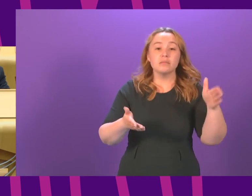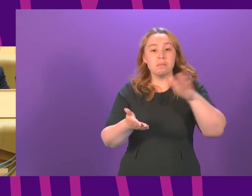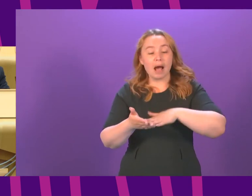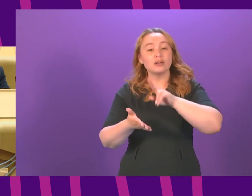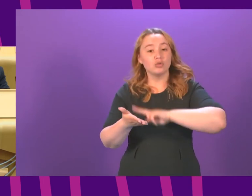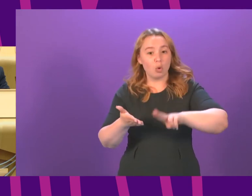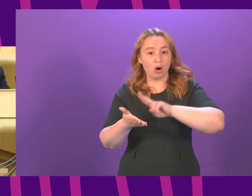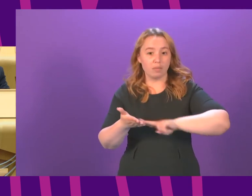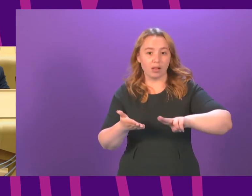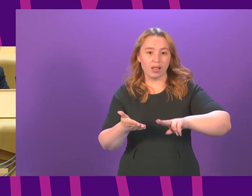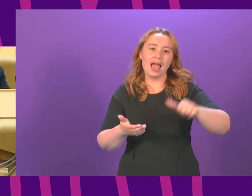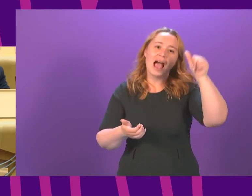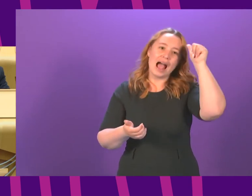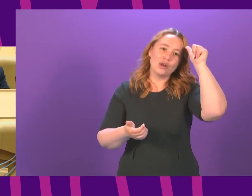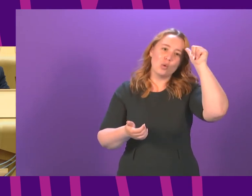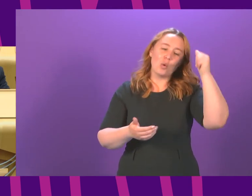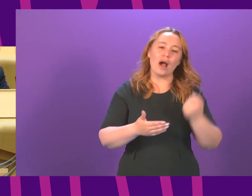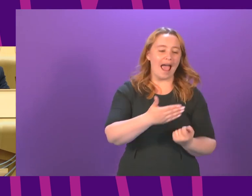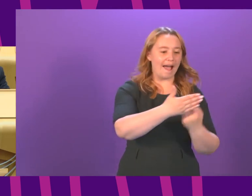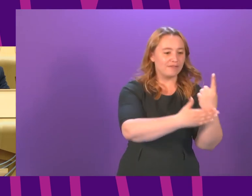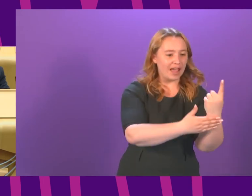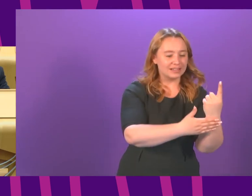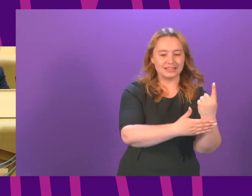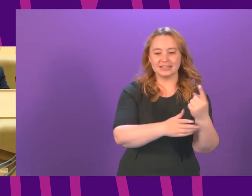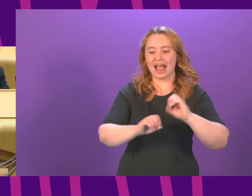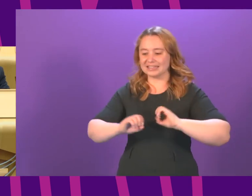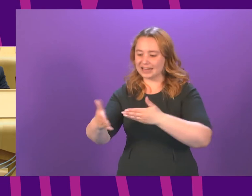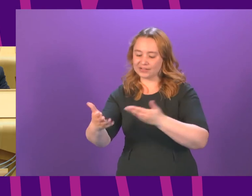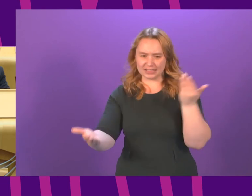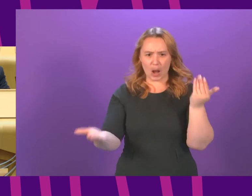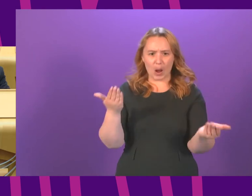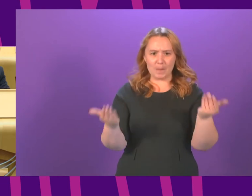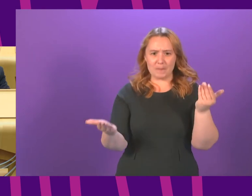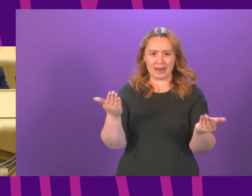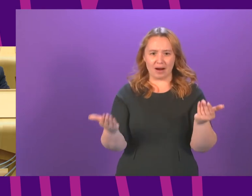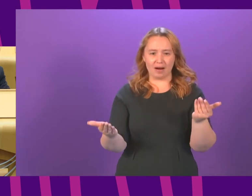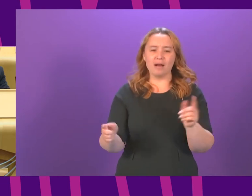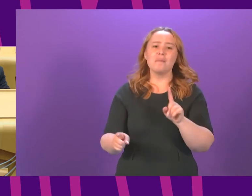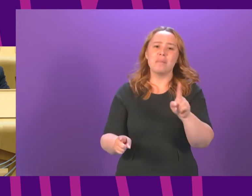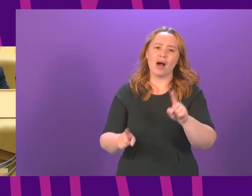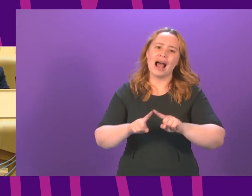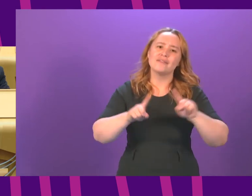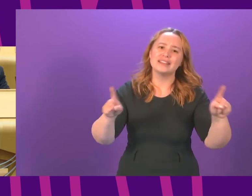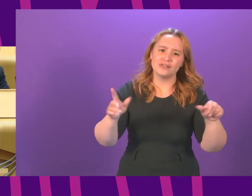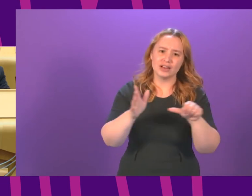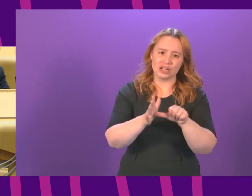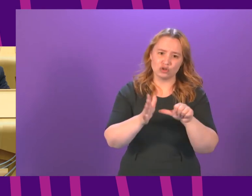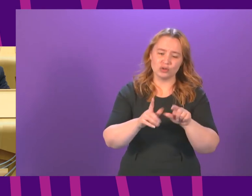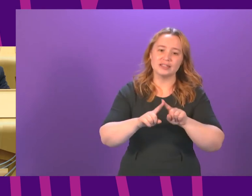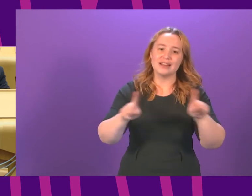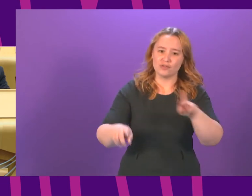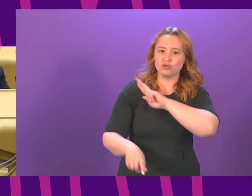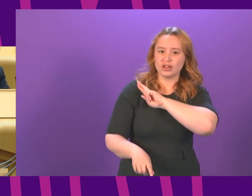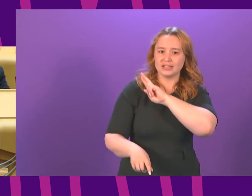understand why people compare events with services like this often there are very different issues at play and it can be an